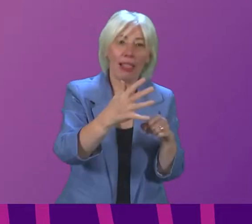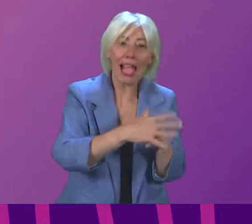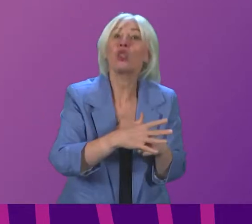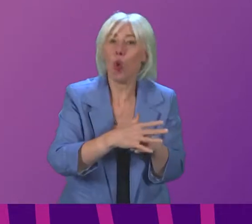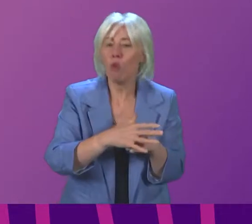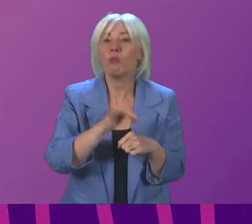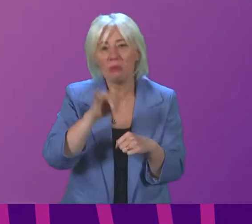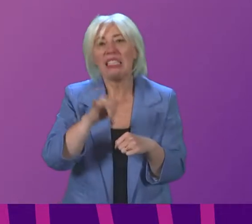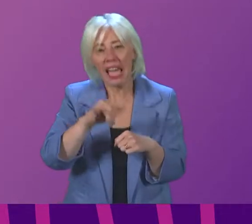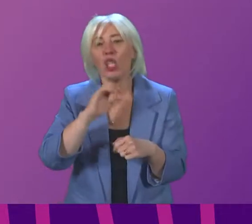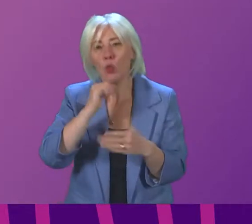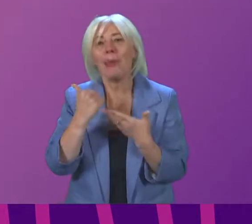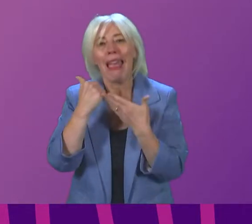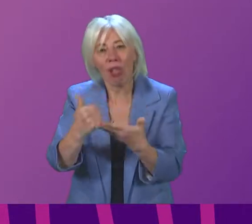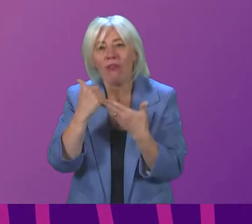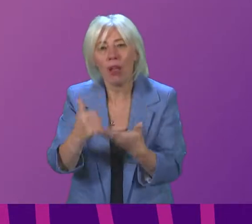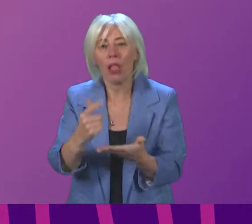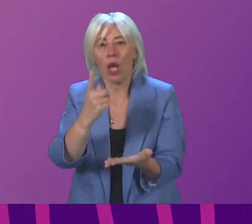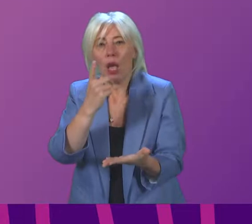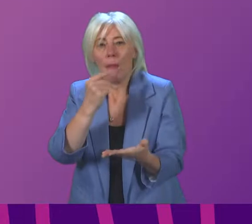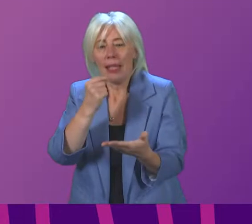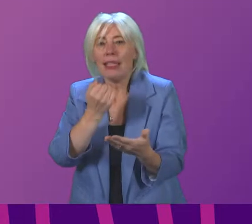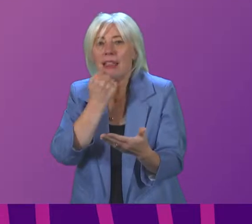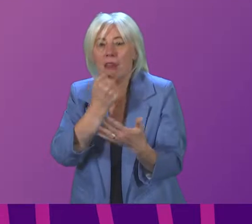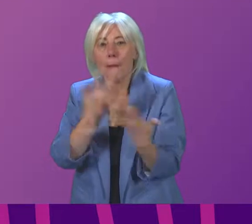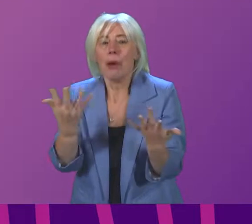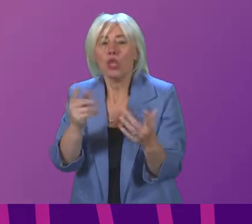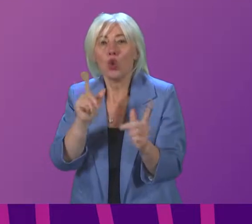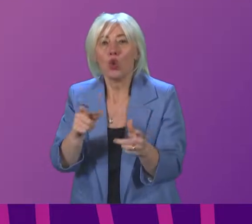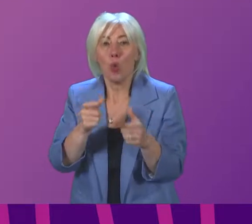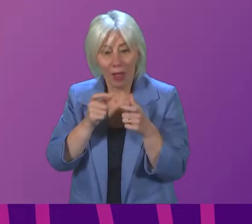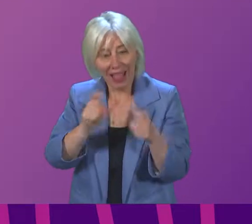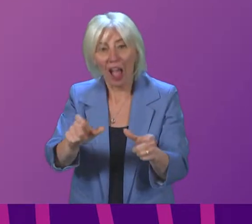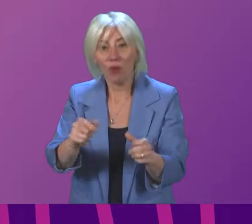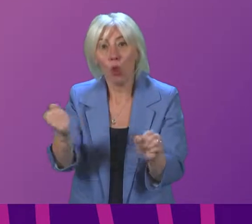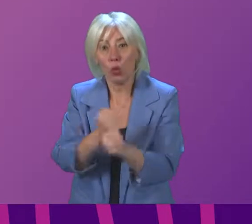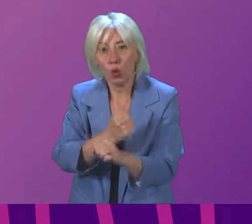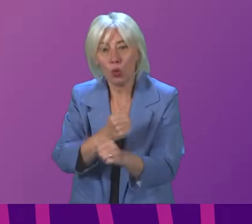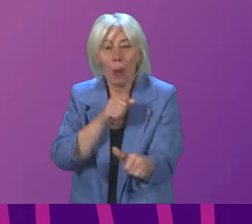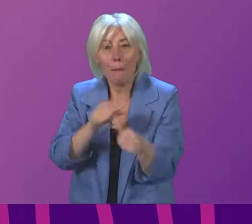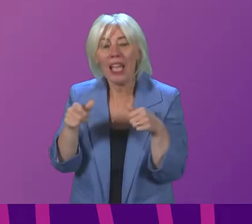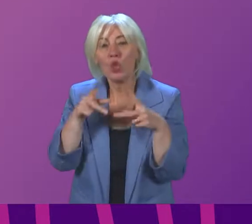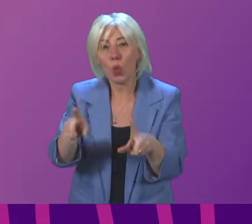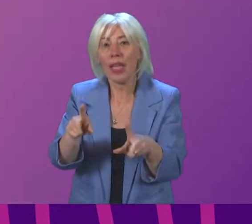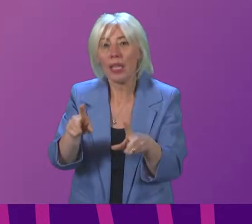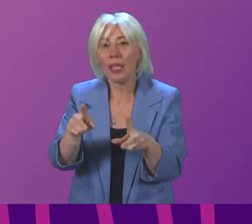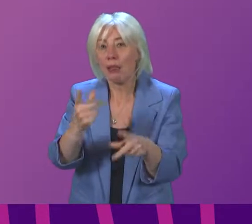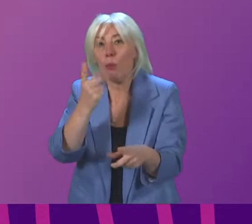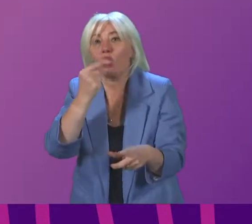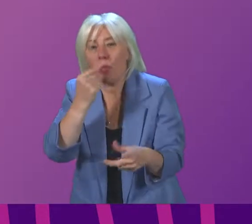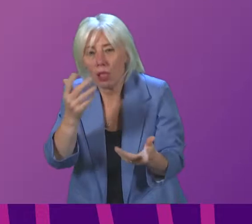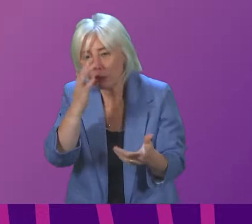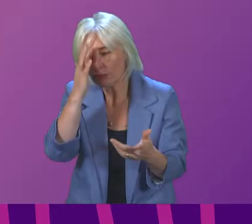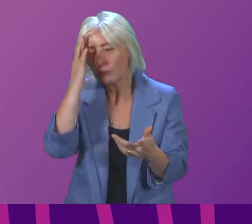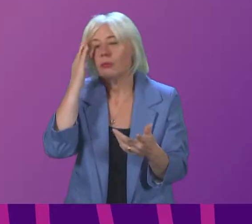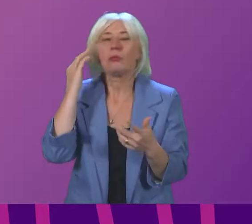will add helpful capacity to what is already there. So we will continue to do this in the best way possible. What I would